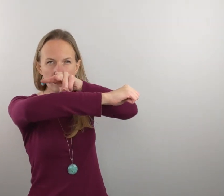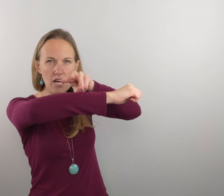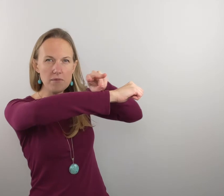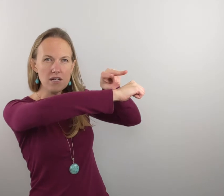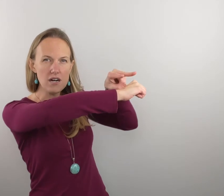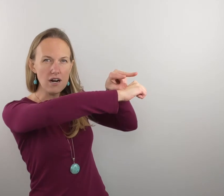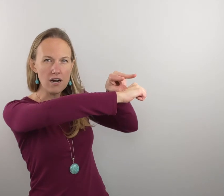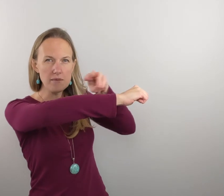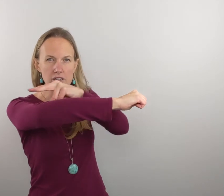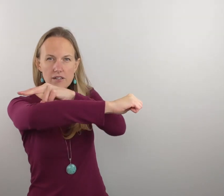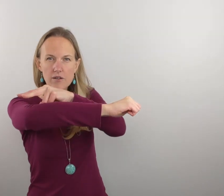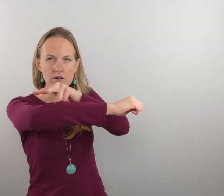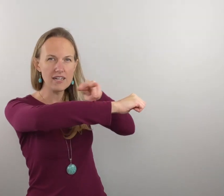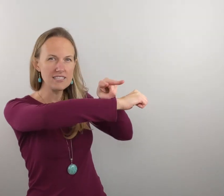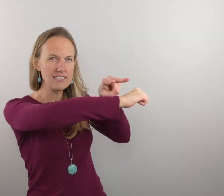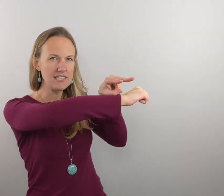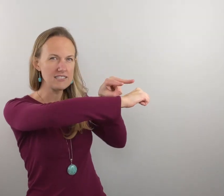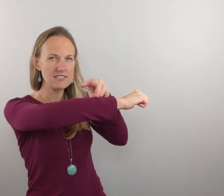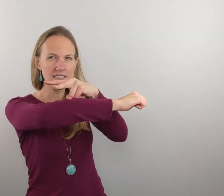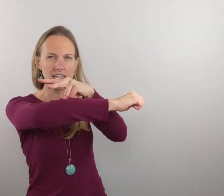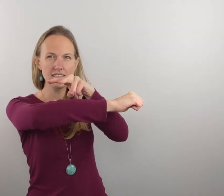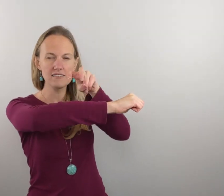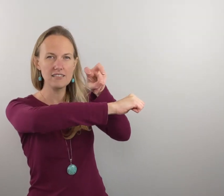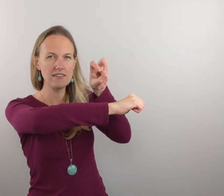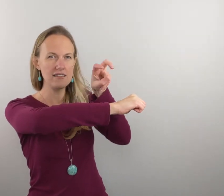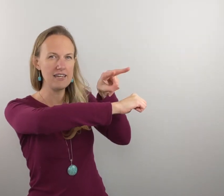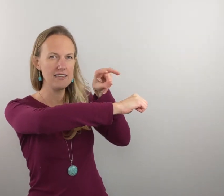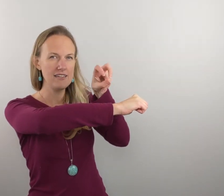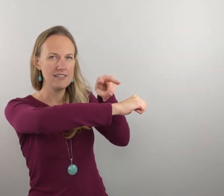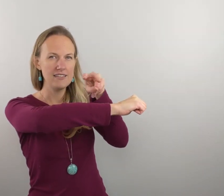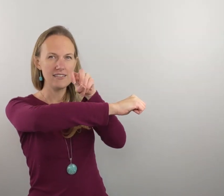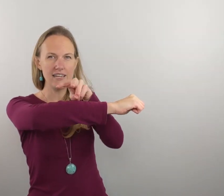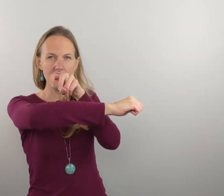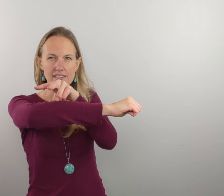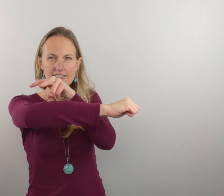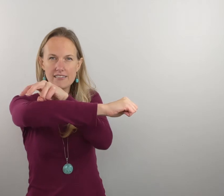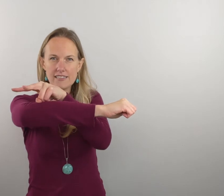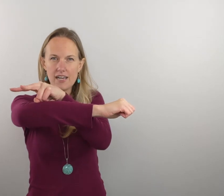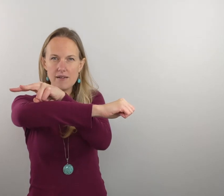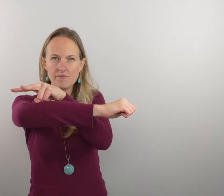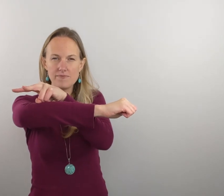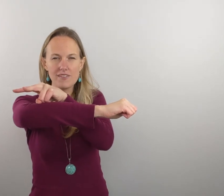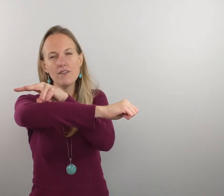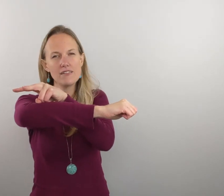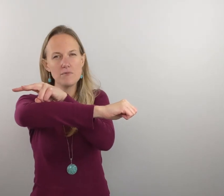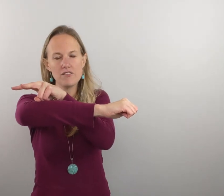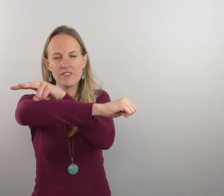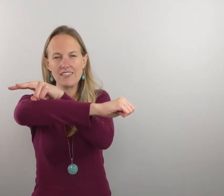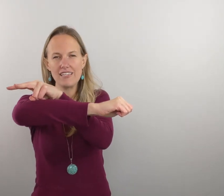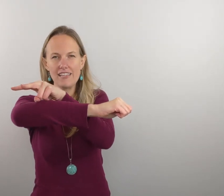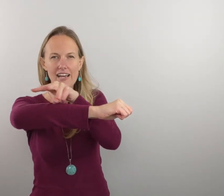dominant arm you're going to go across like this okay so that you're like the gunners here at the top you don't have to move your fingers like that